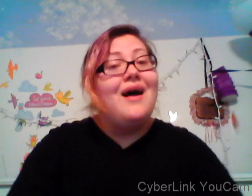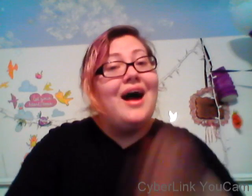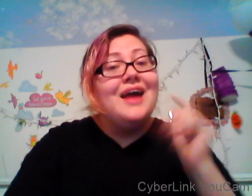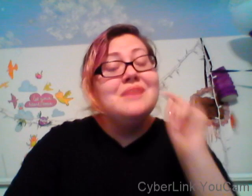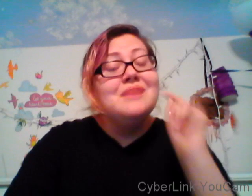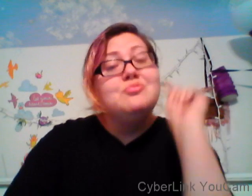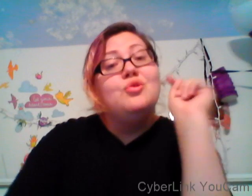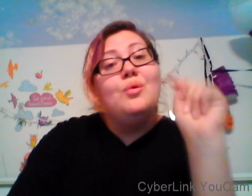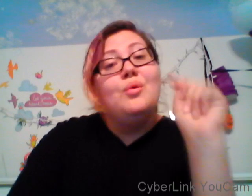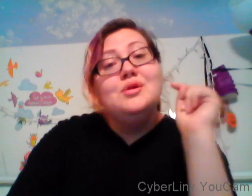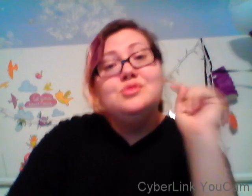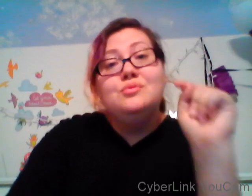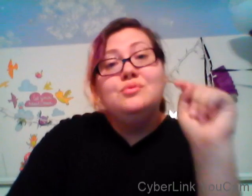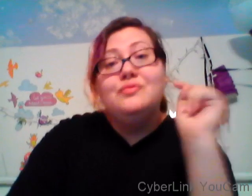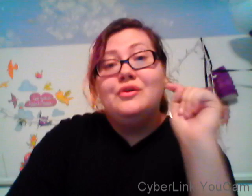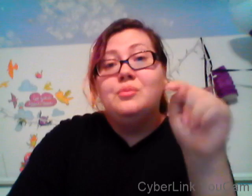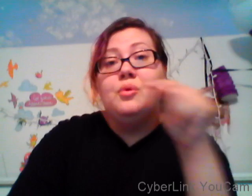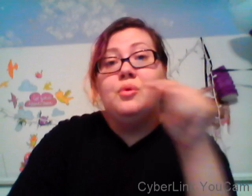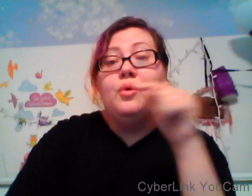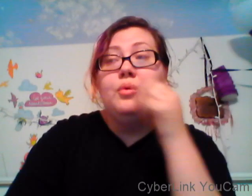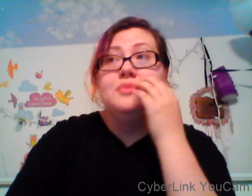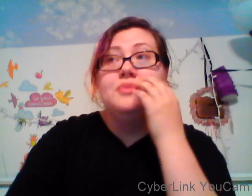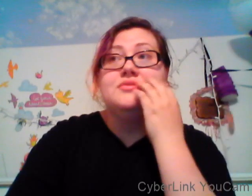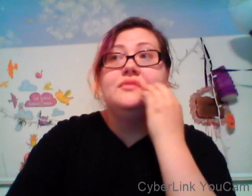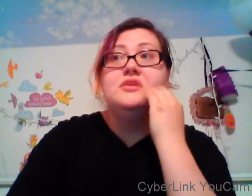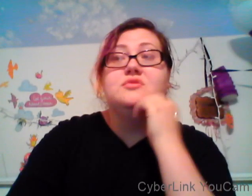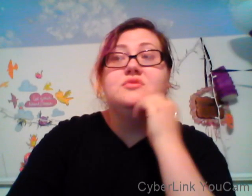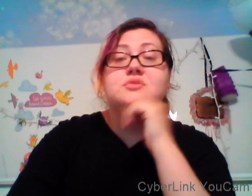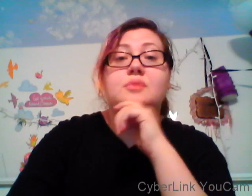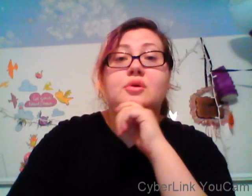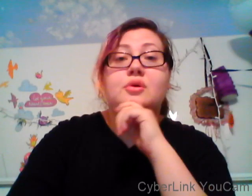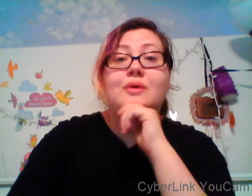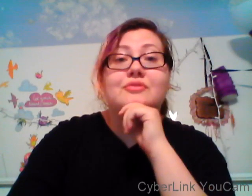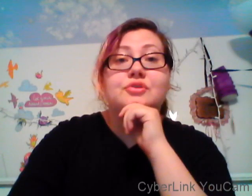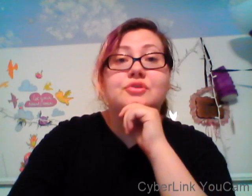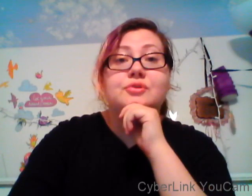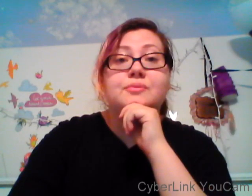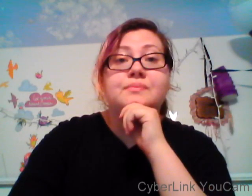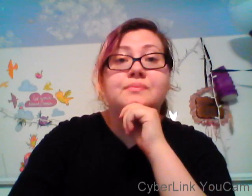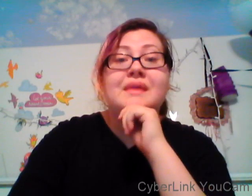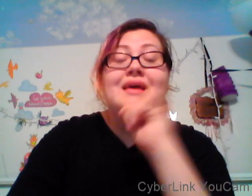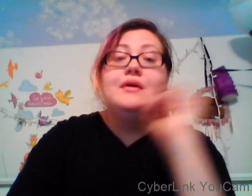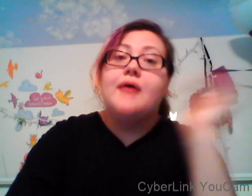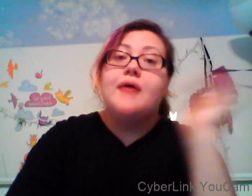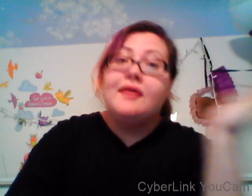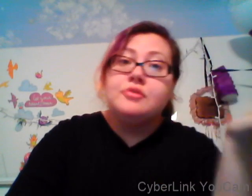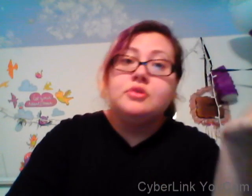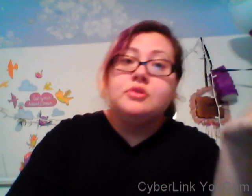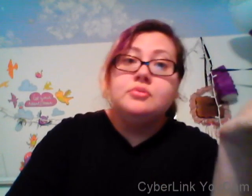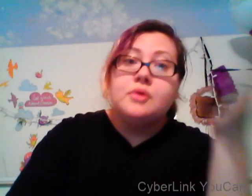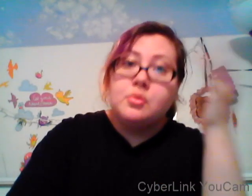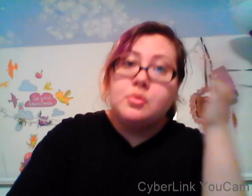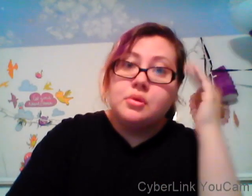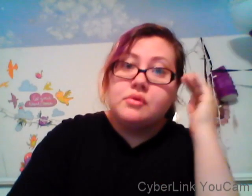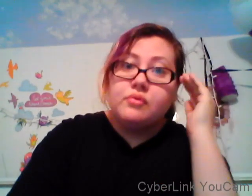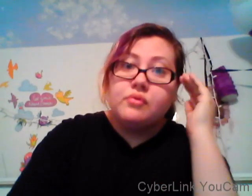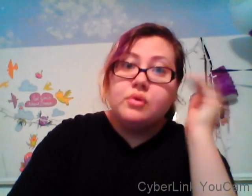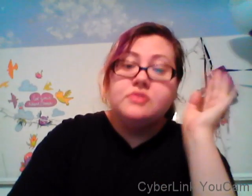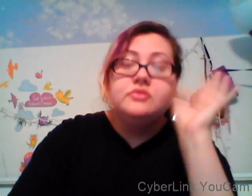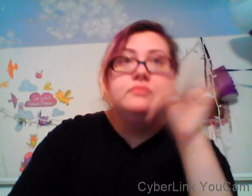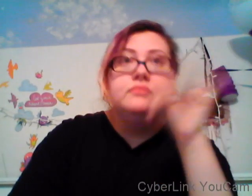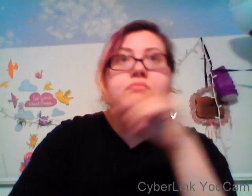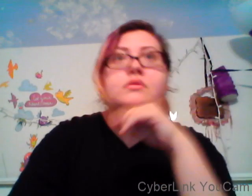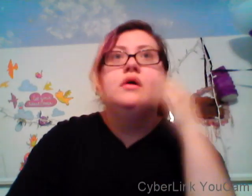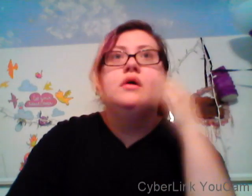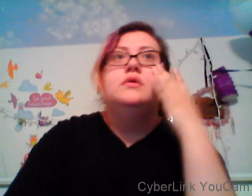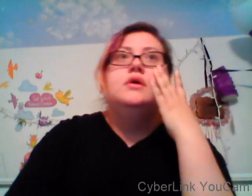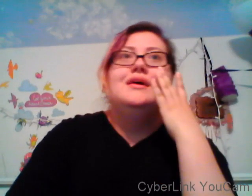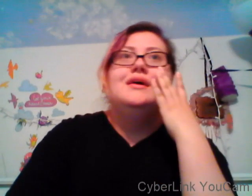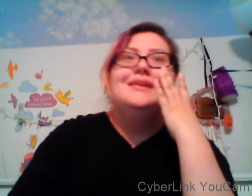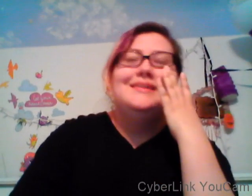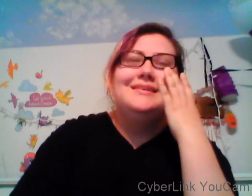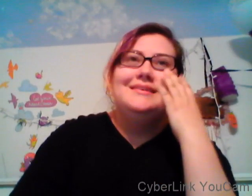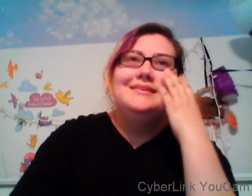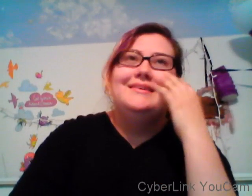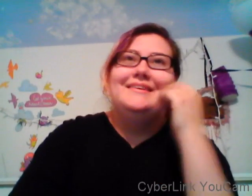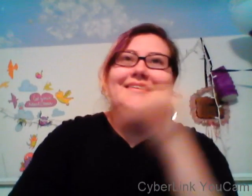so you won't get a video for me Saturday you'll get one for me Monday instead and then Wednesday and then